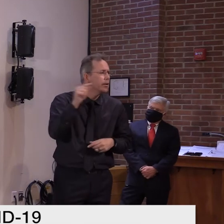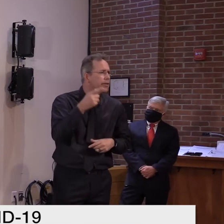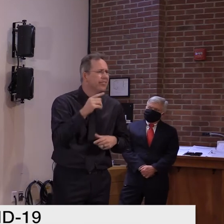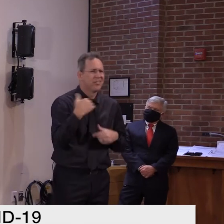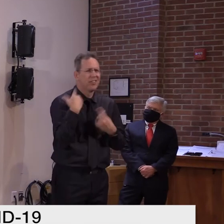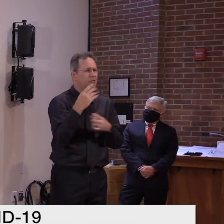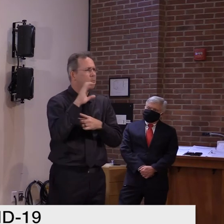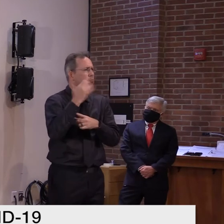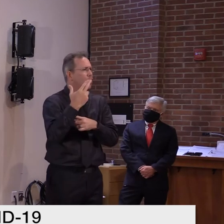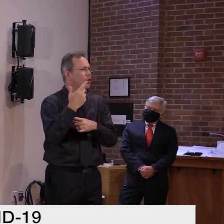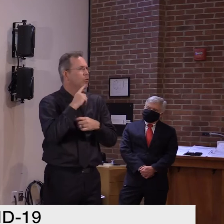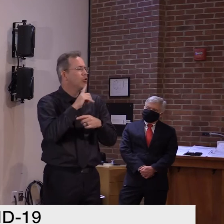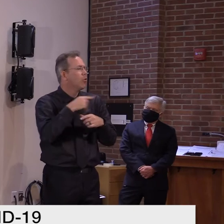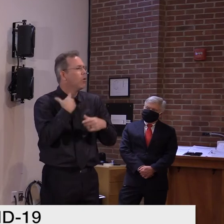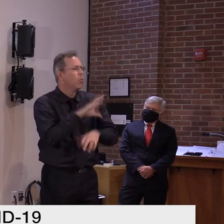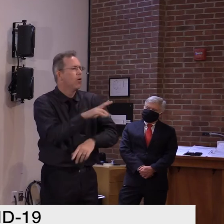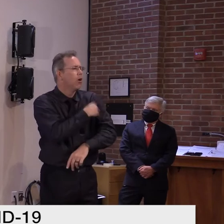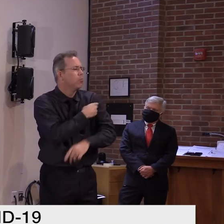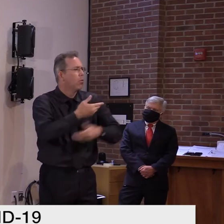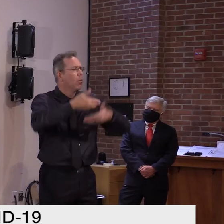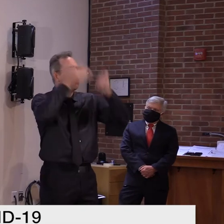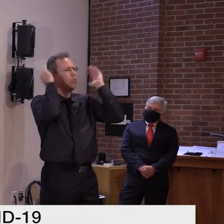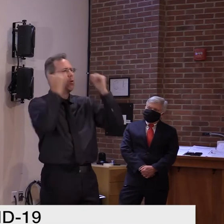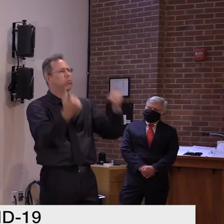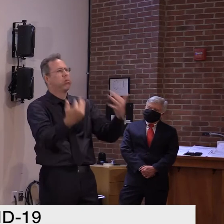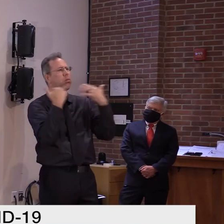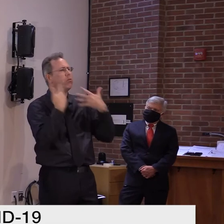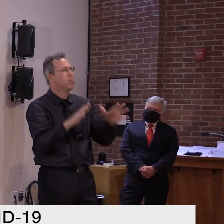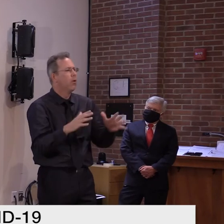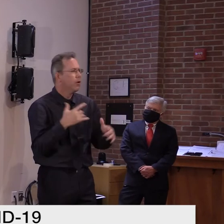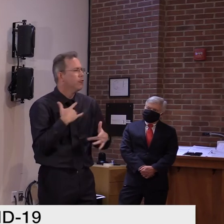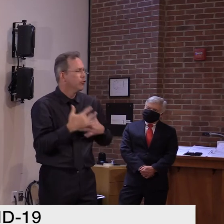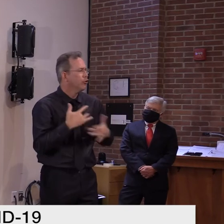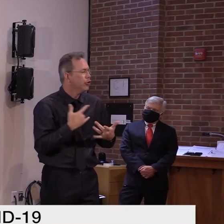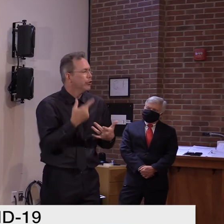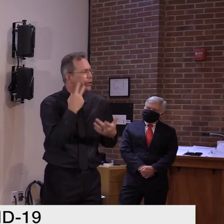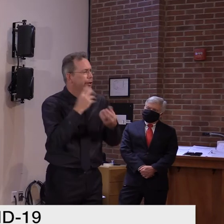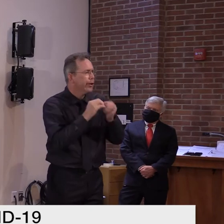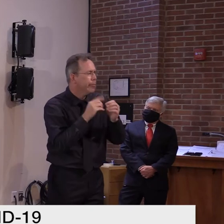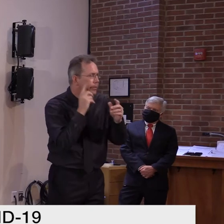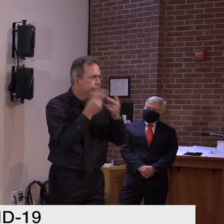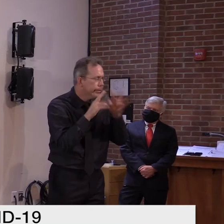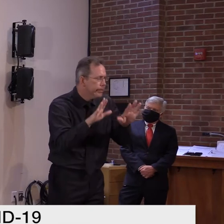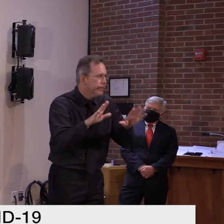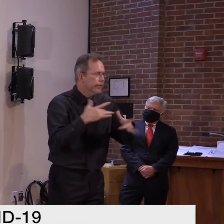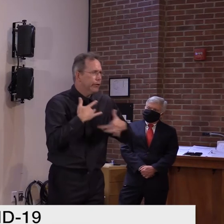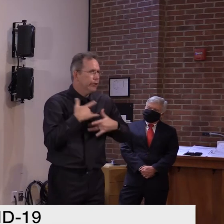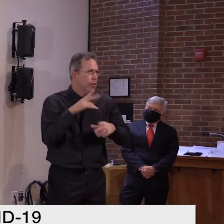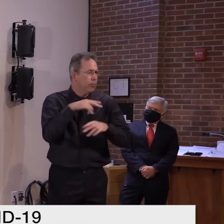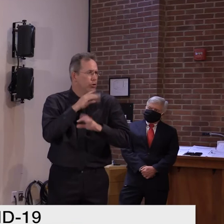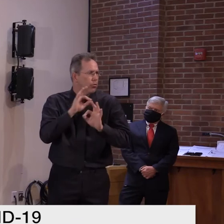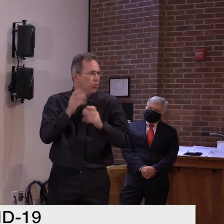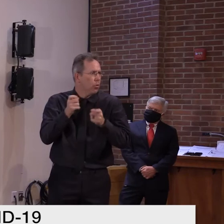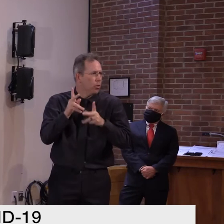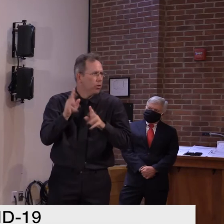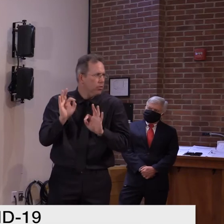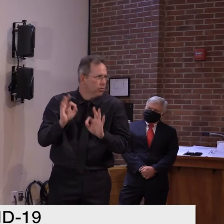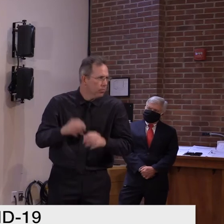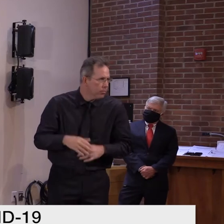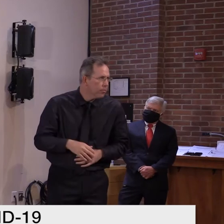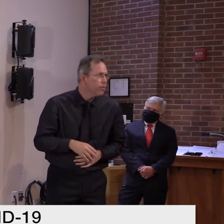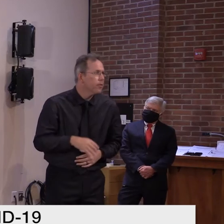the number of cases get so high that the